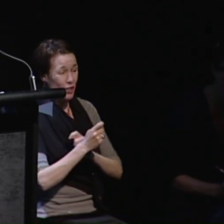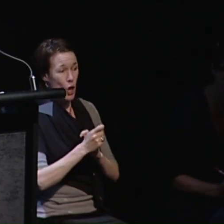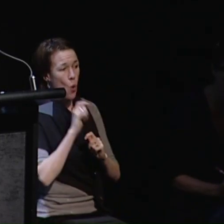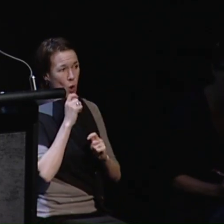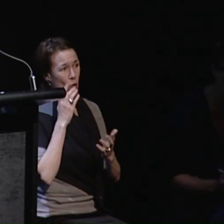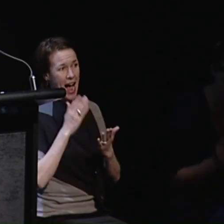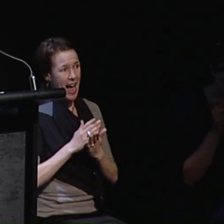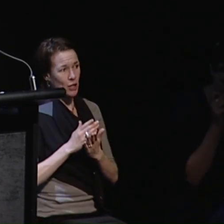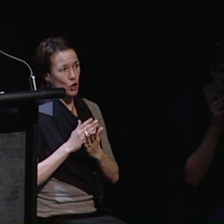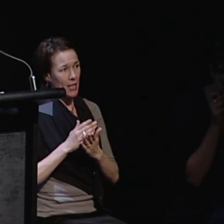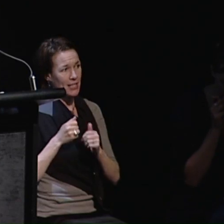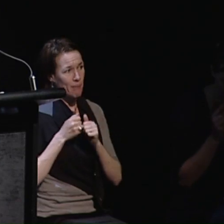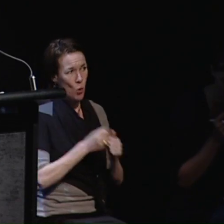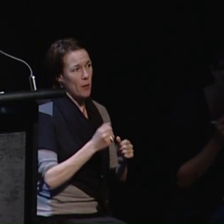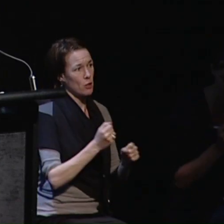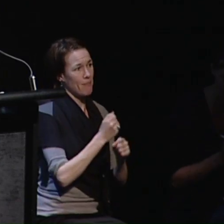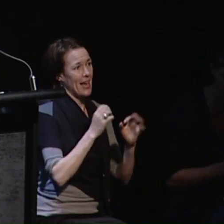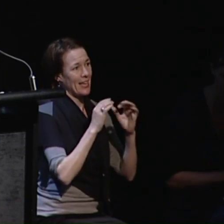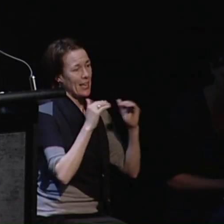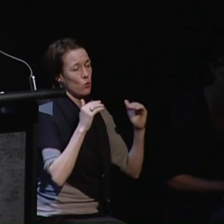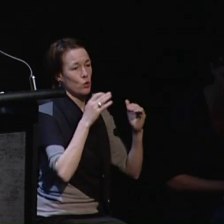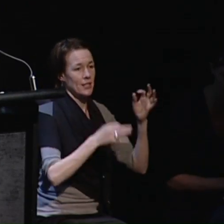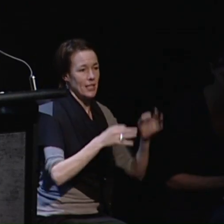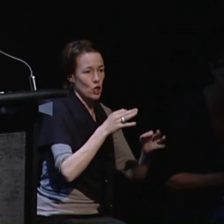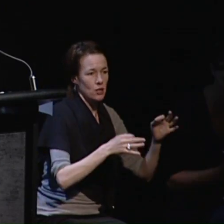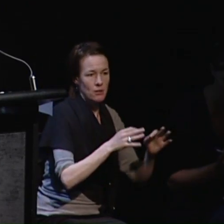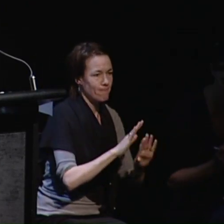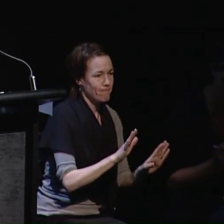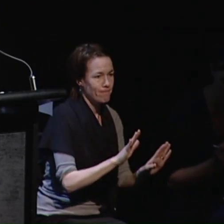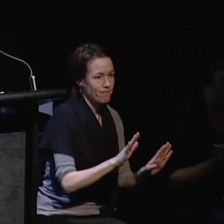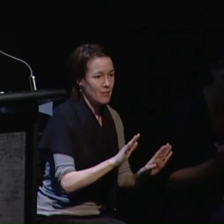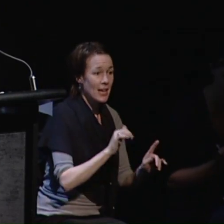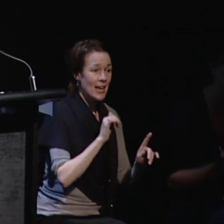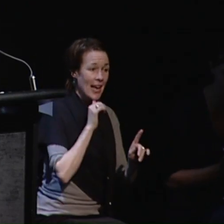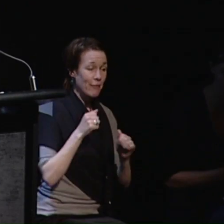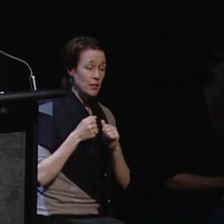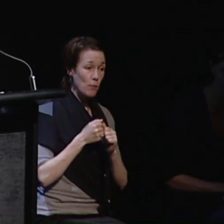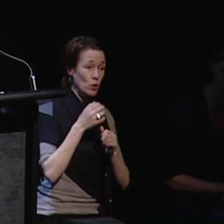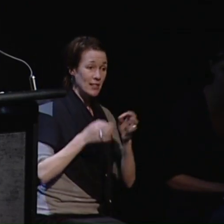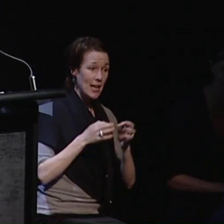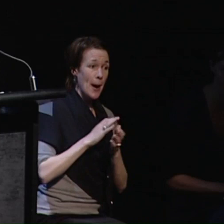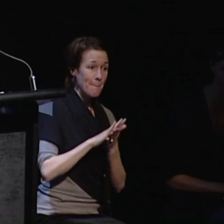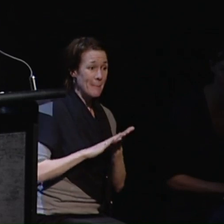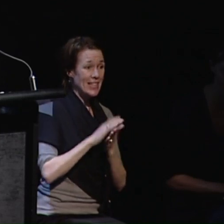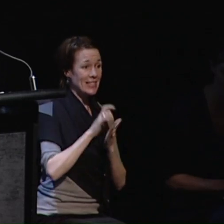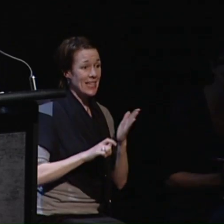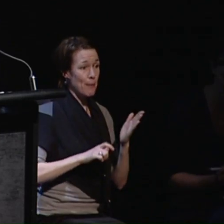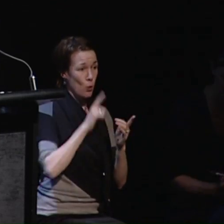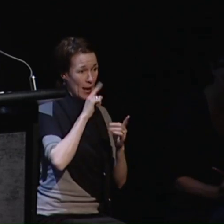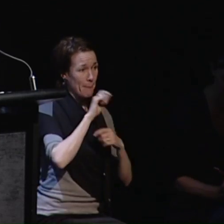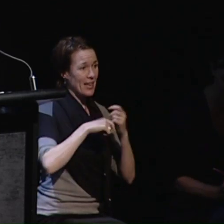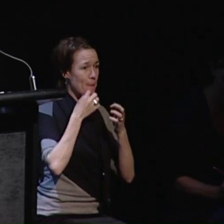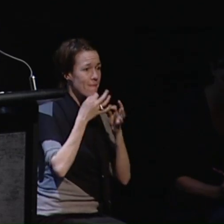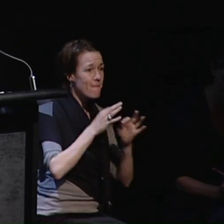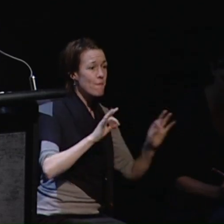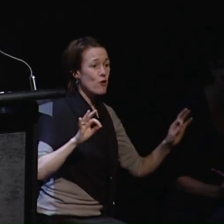of the past. If supported decision making is to be the ride to freedom that Quinn alludes to then understanding